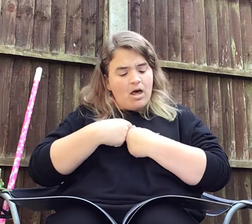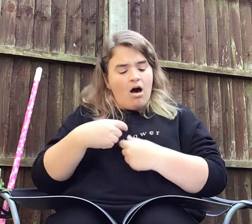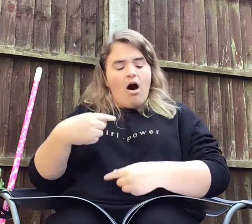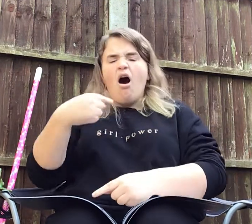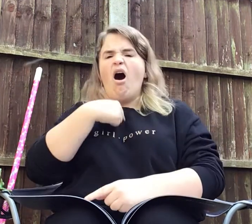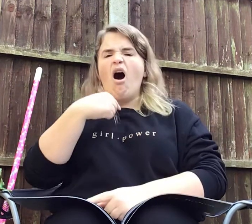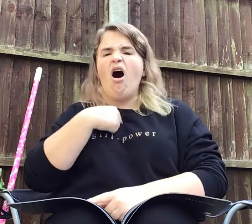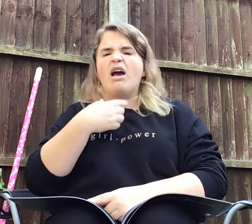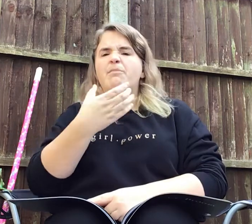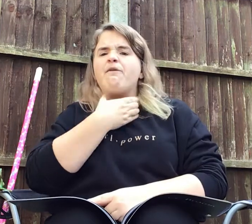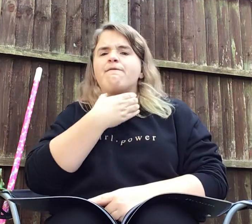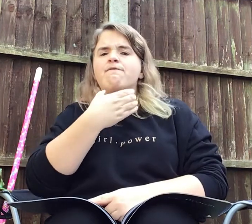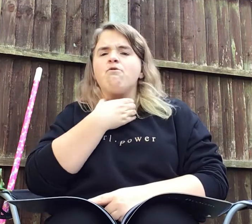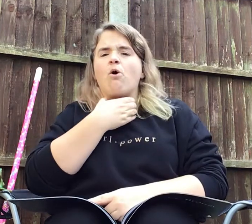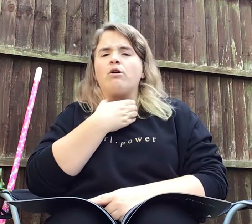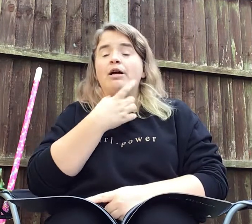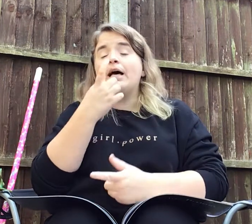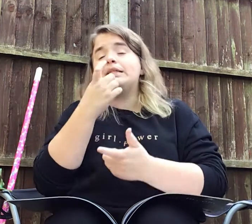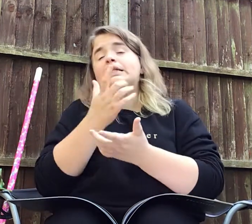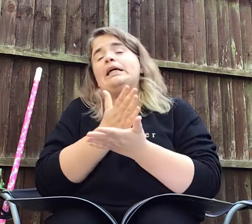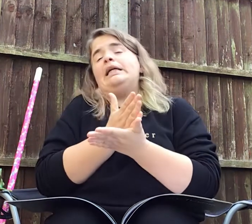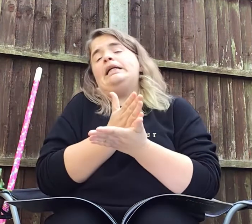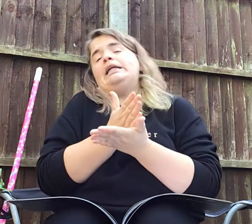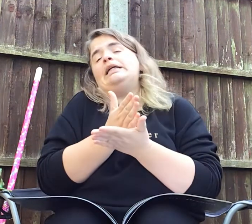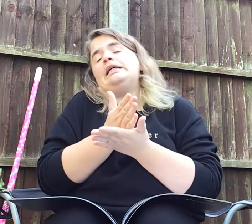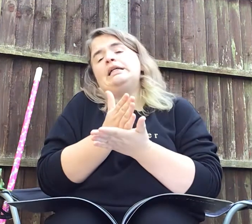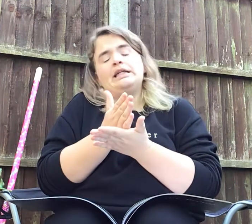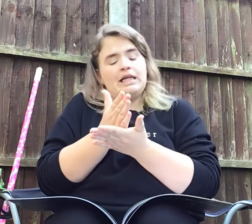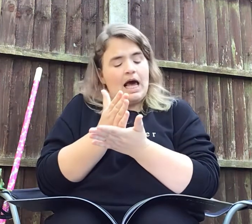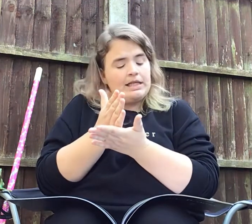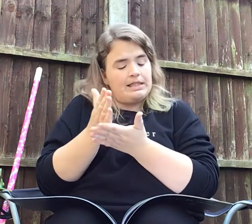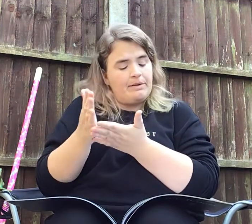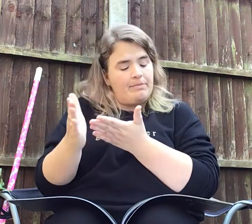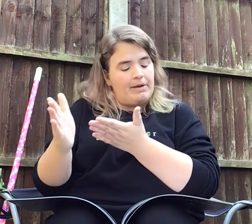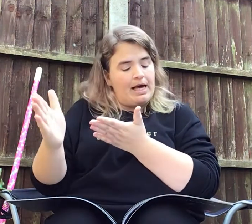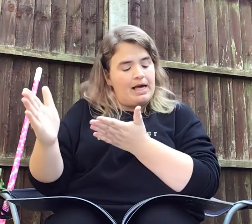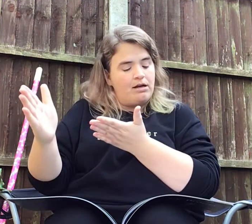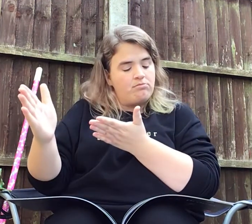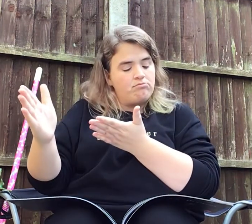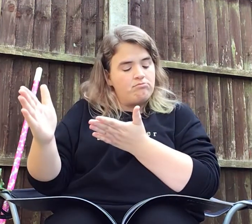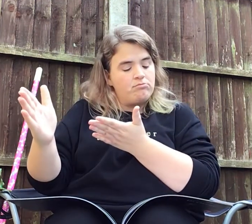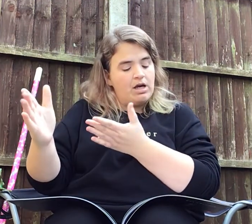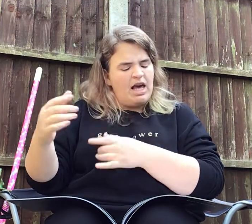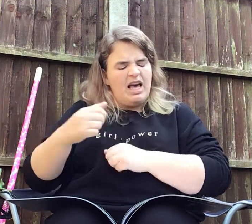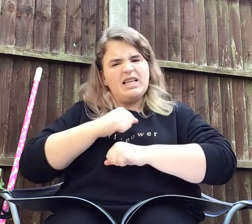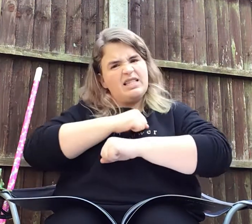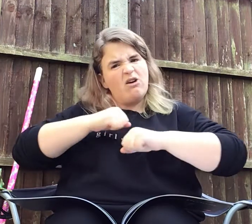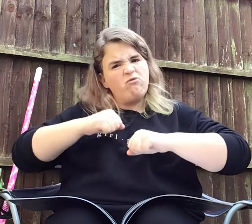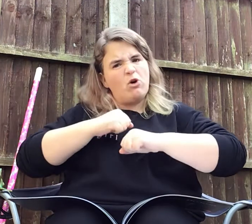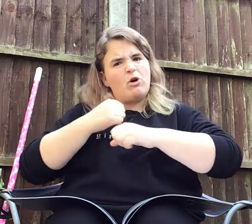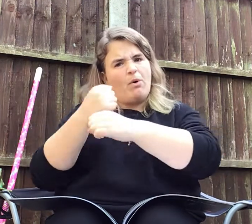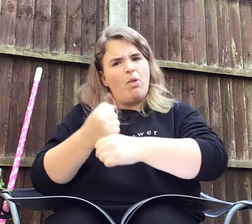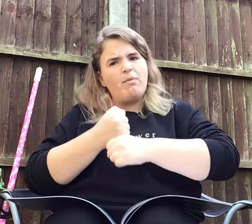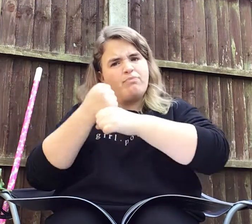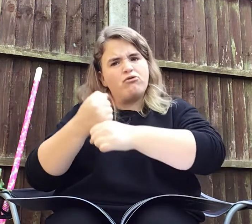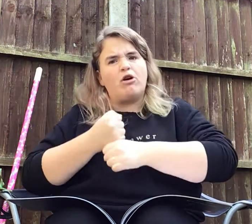I am a frog as clean as can be. Is there room on the broom